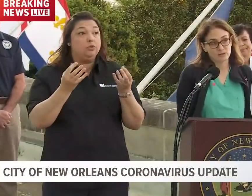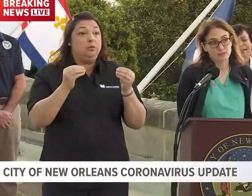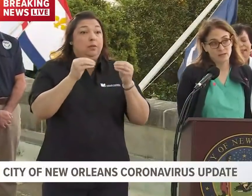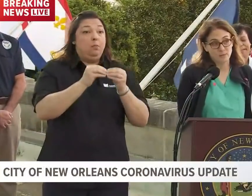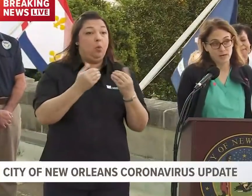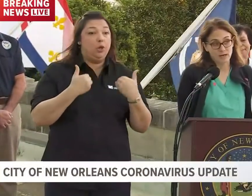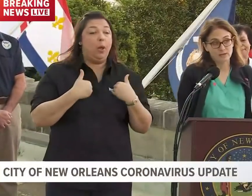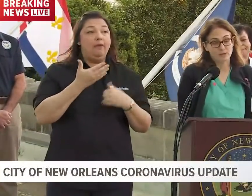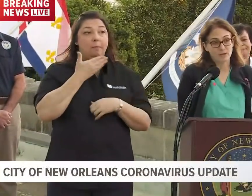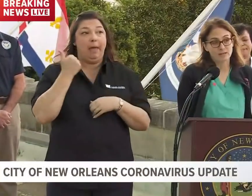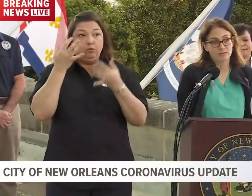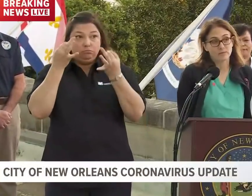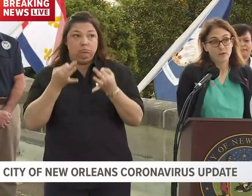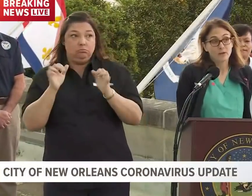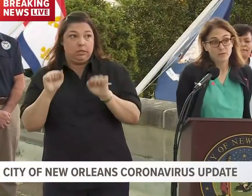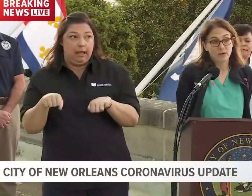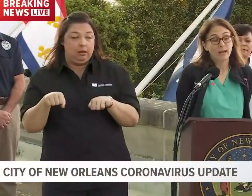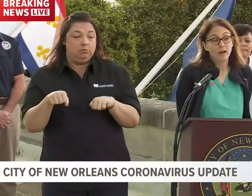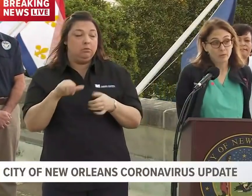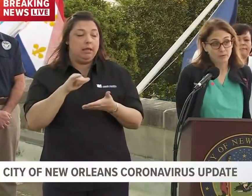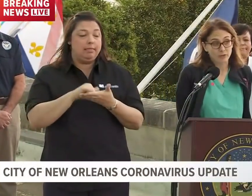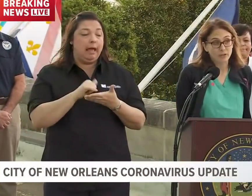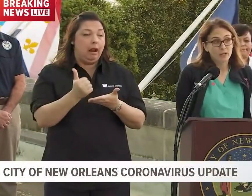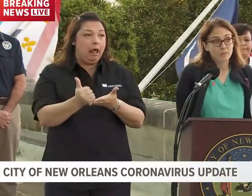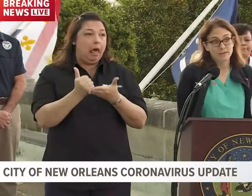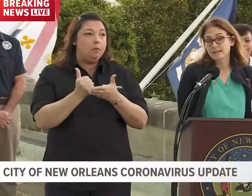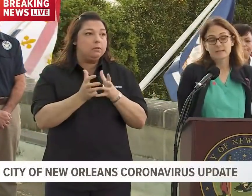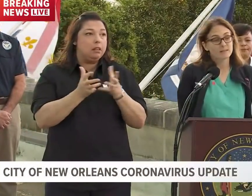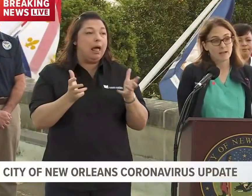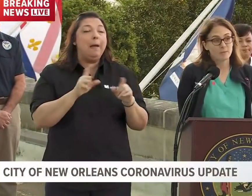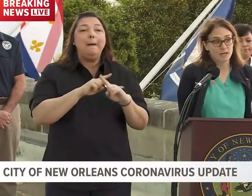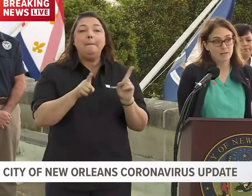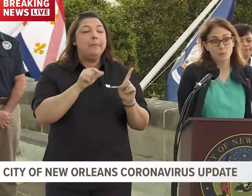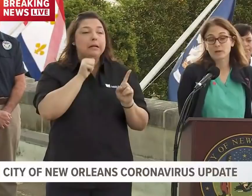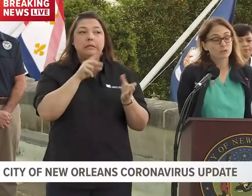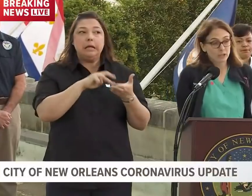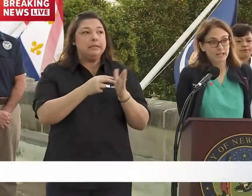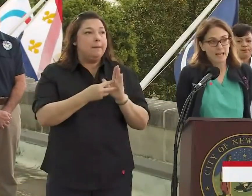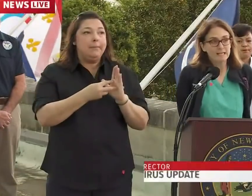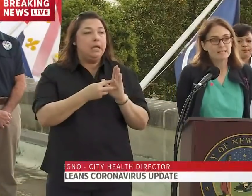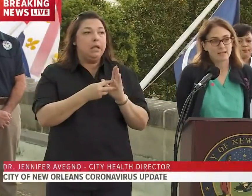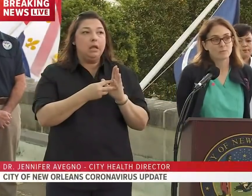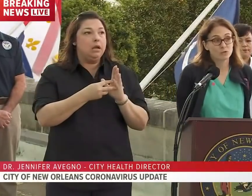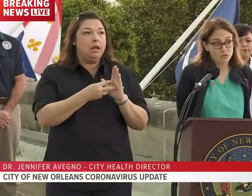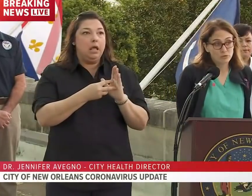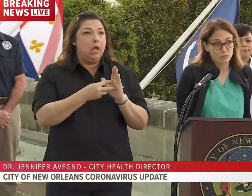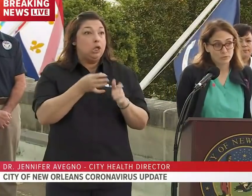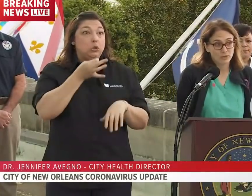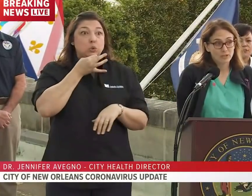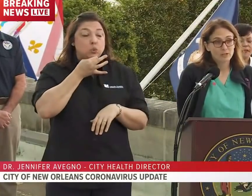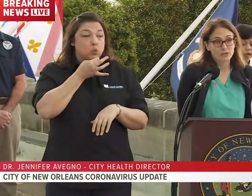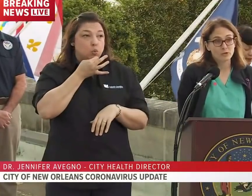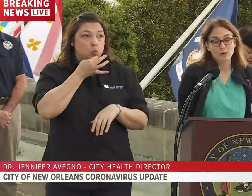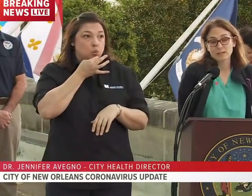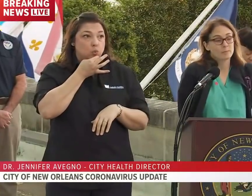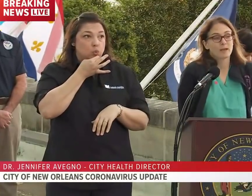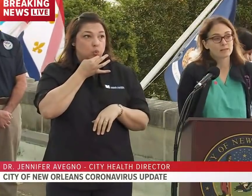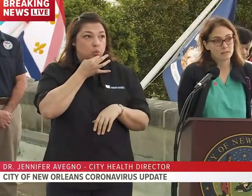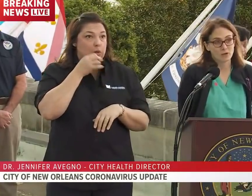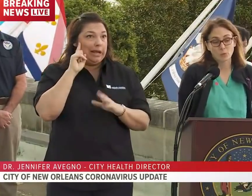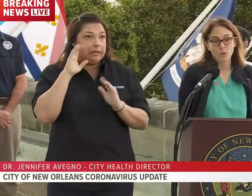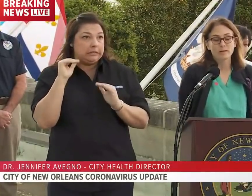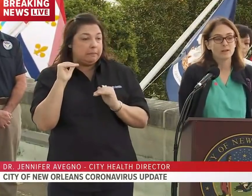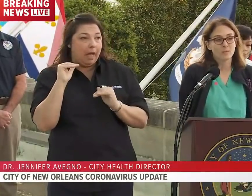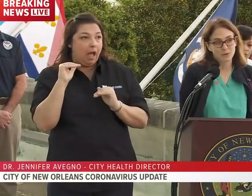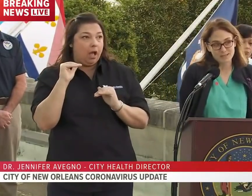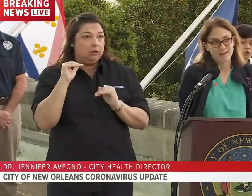decisions can be. And so that's very helpful. But that does not mean that we are looking anytime soon to expect,